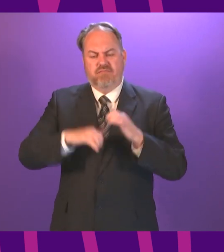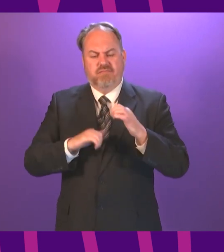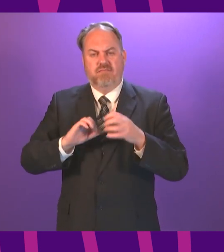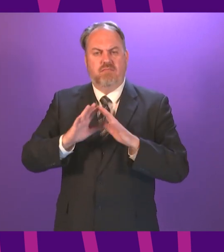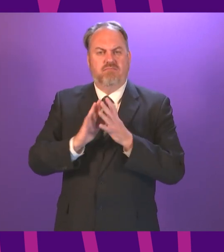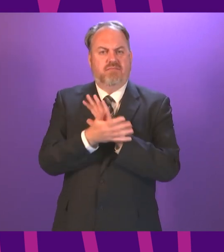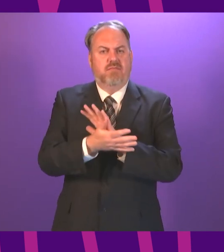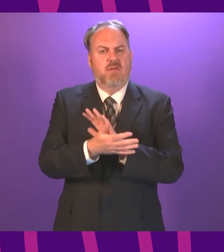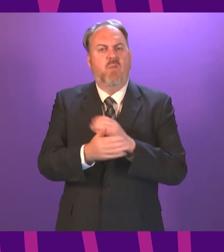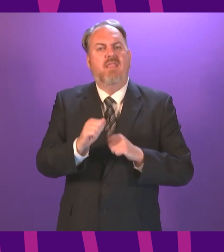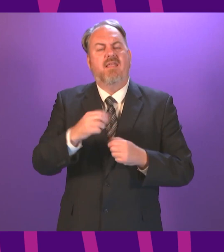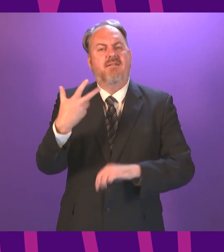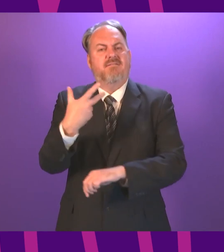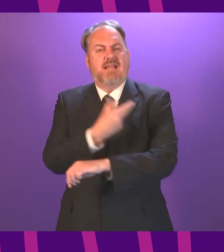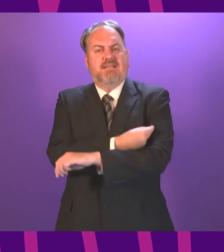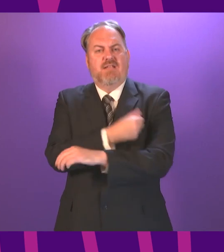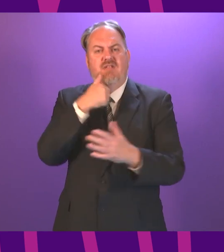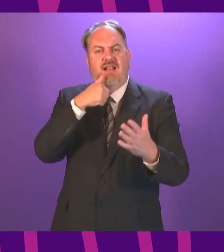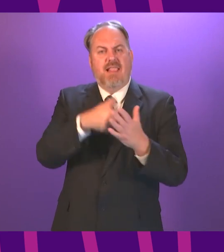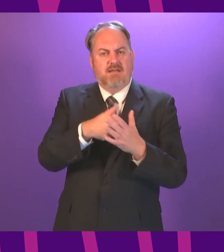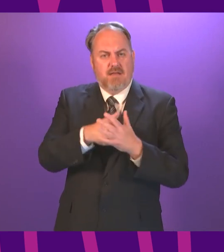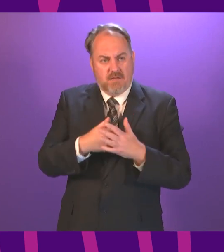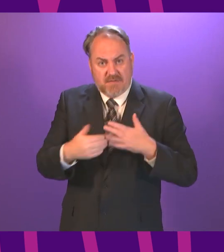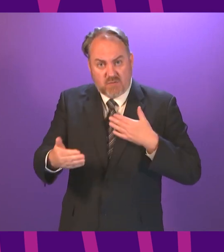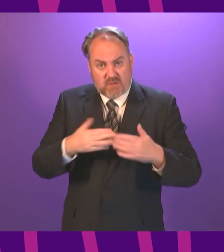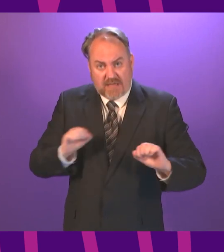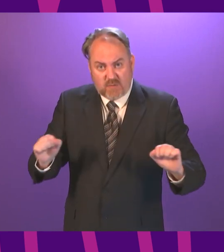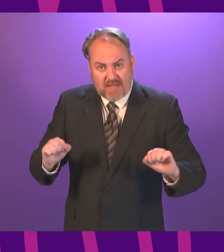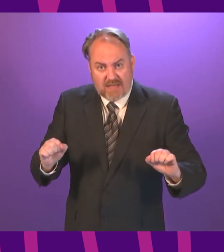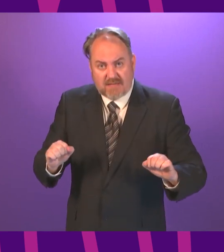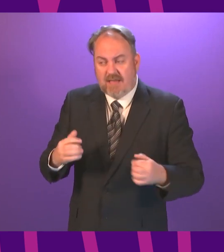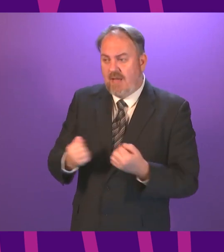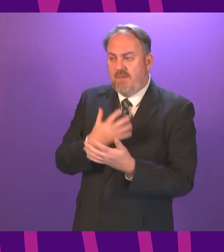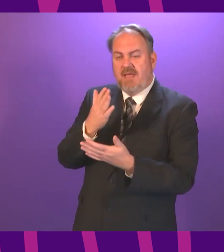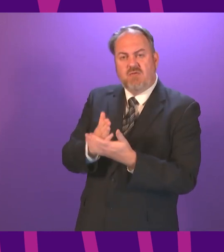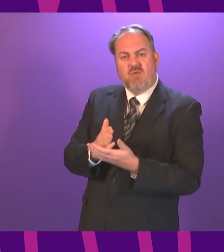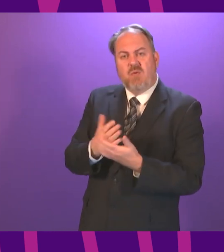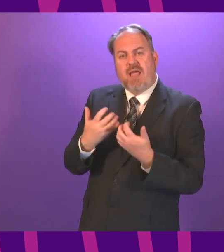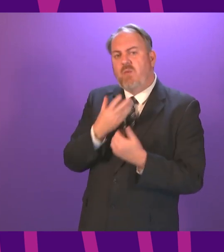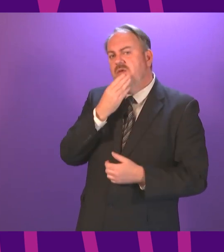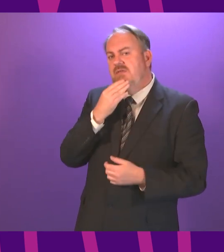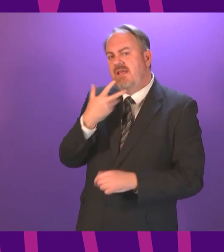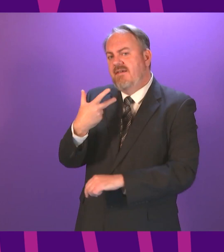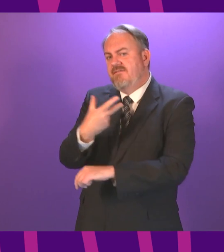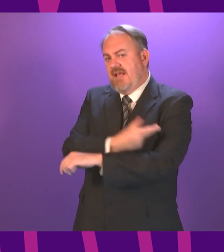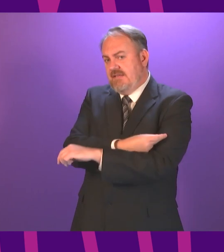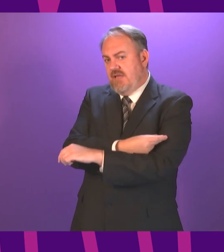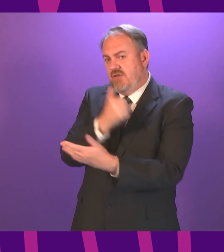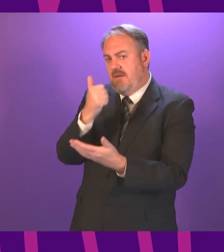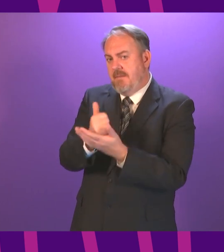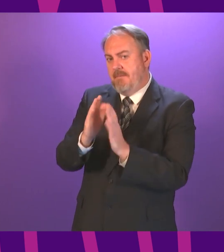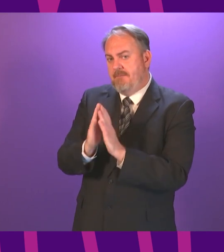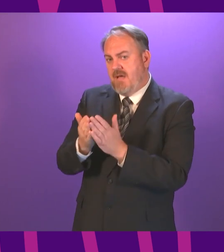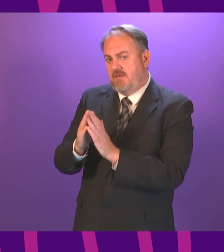has been resolved and whether it will provide an update on the provision and use of vaccine passports for both international and